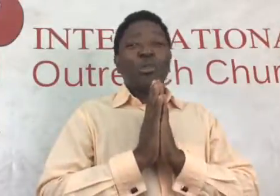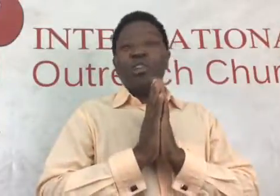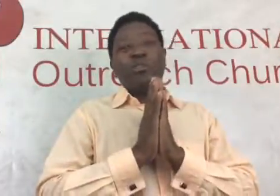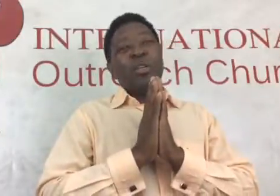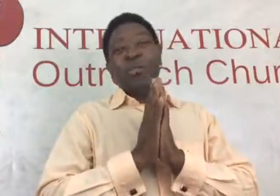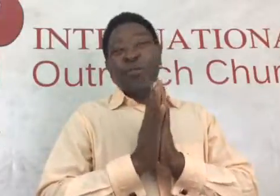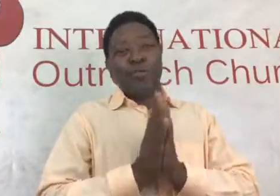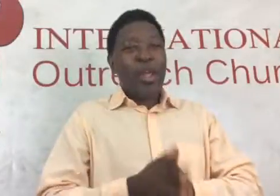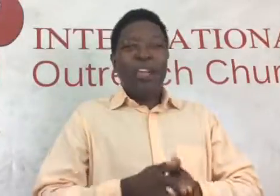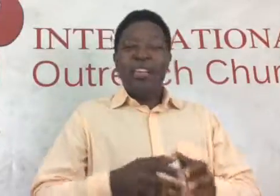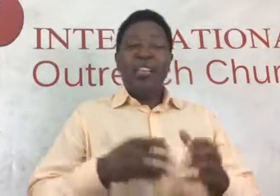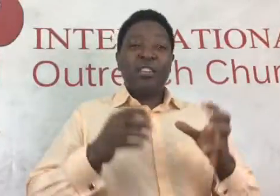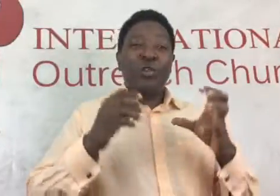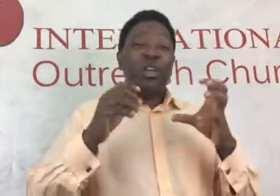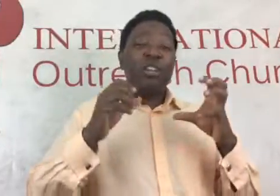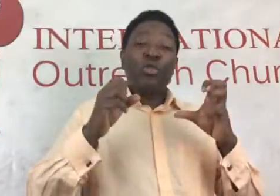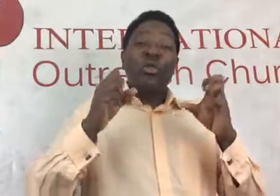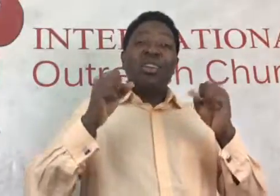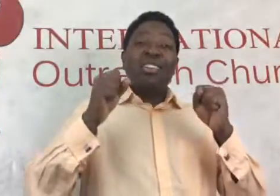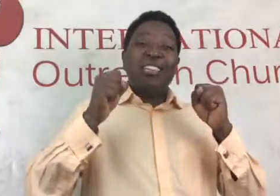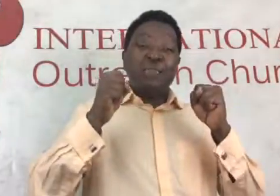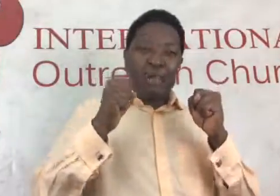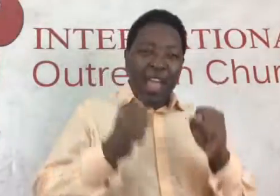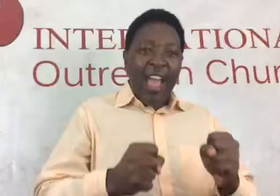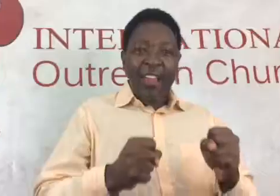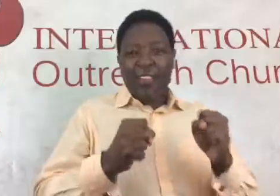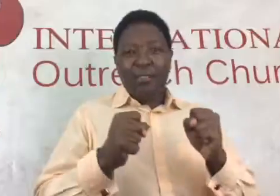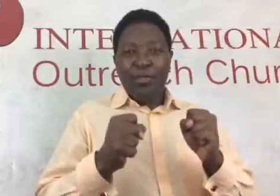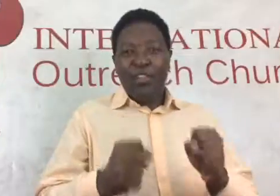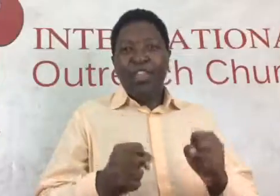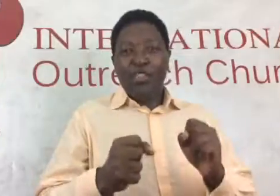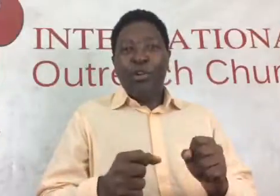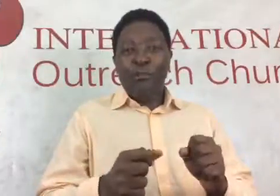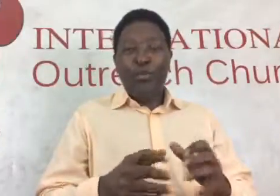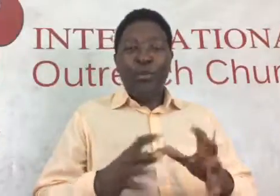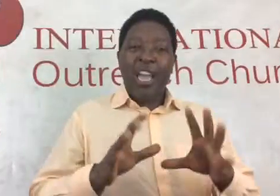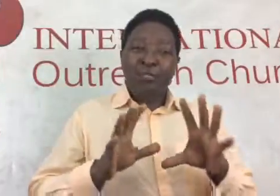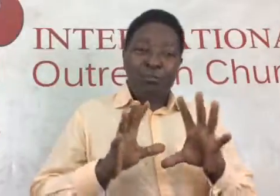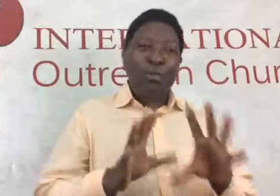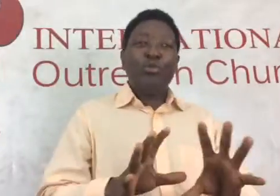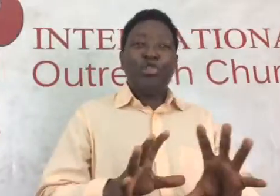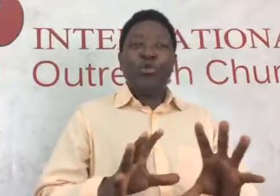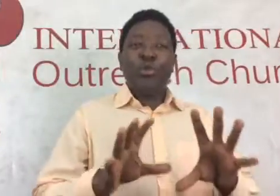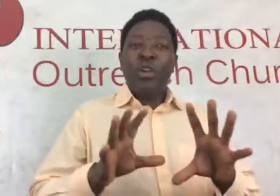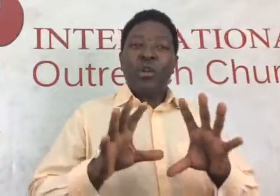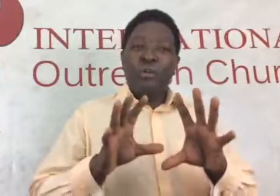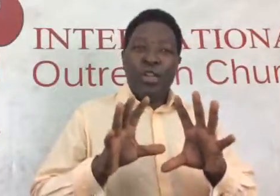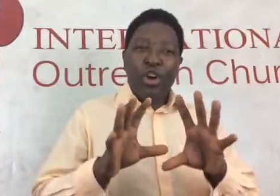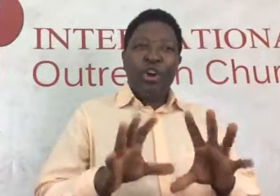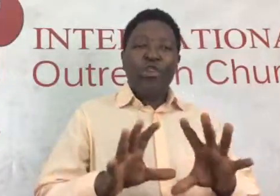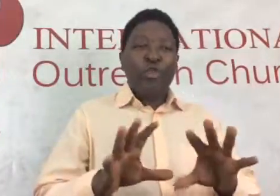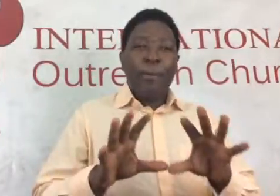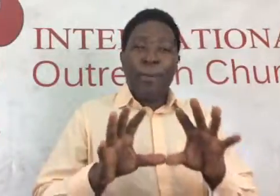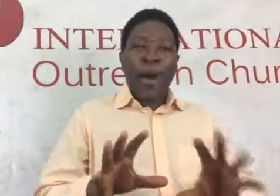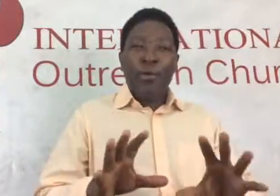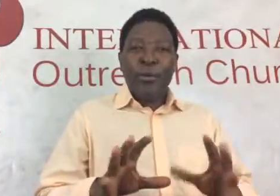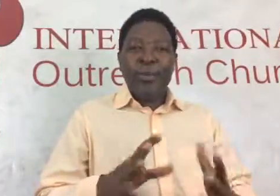going to be your friend. He is going to demand some things of you and push you beyond your boundaries.